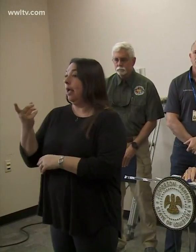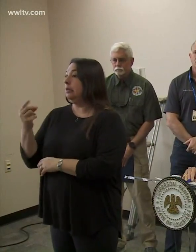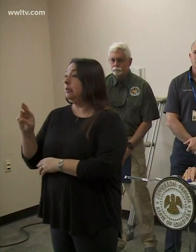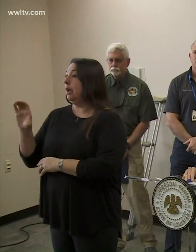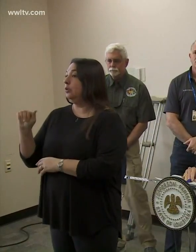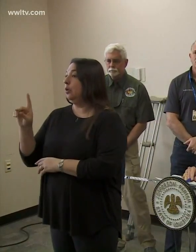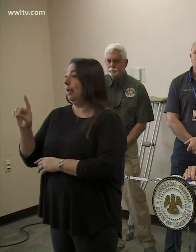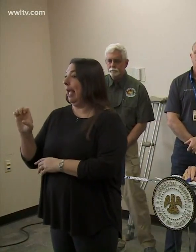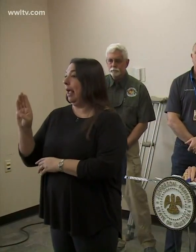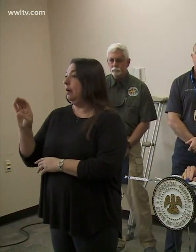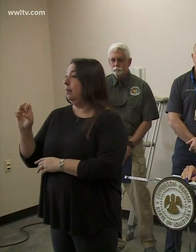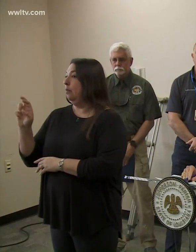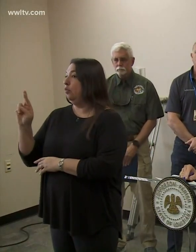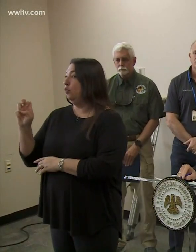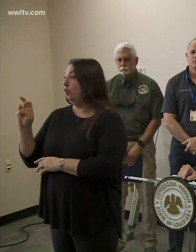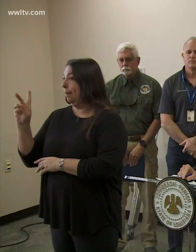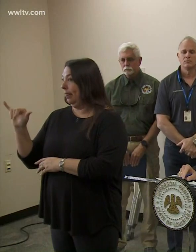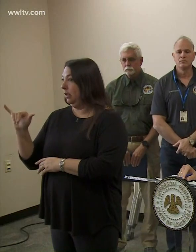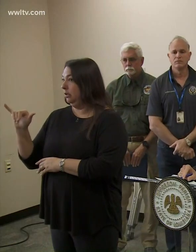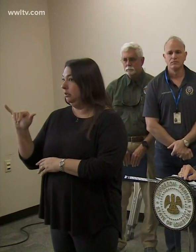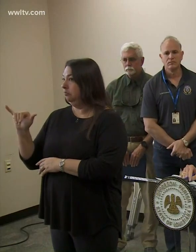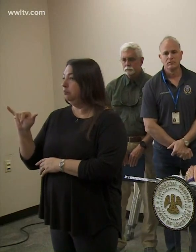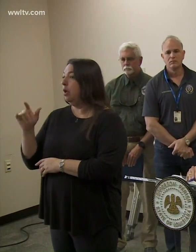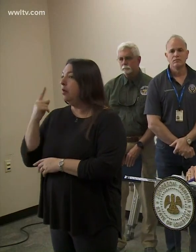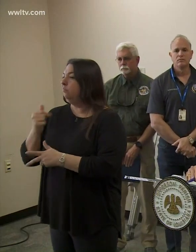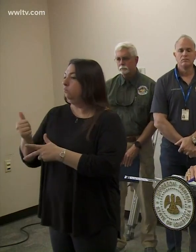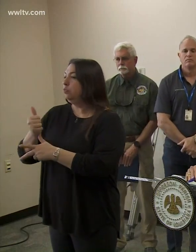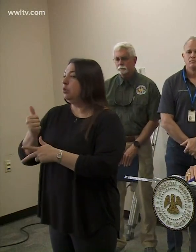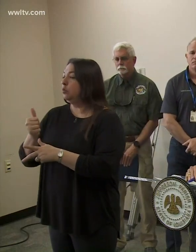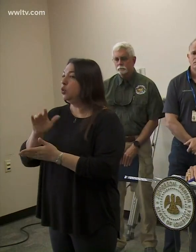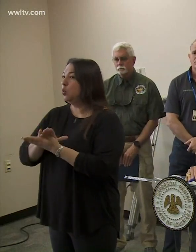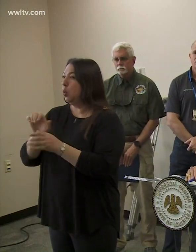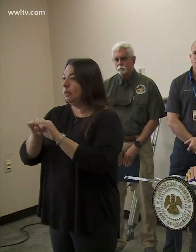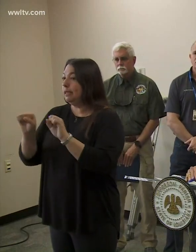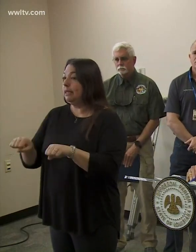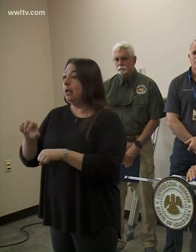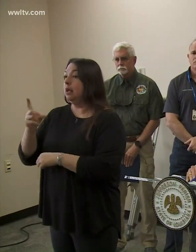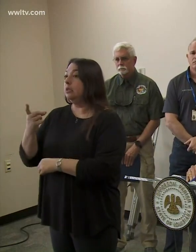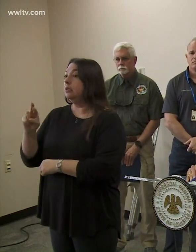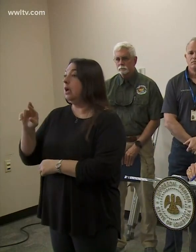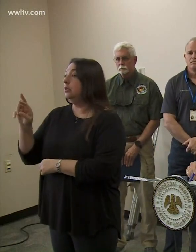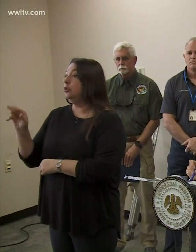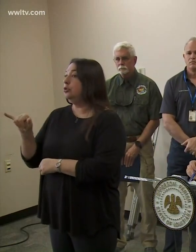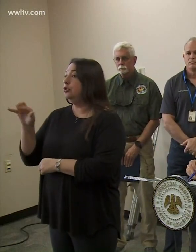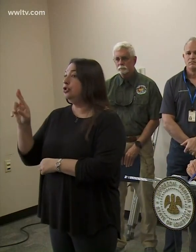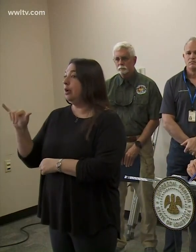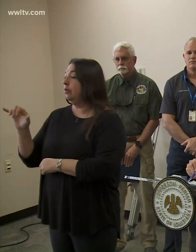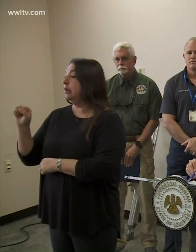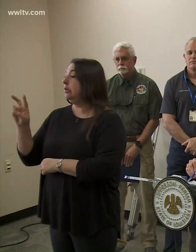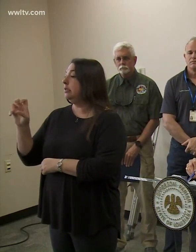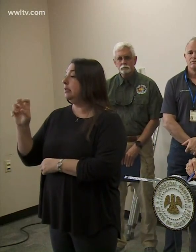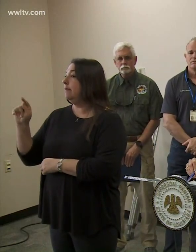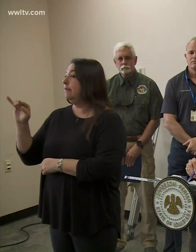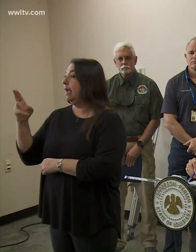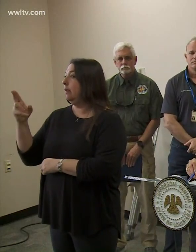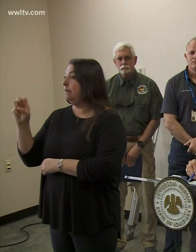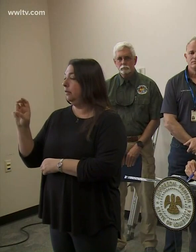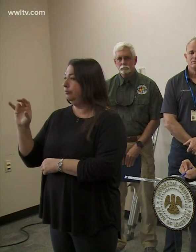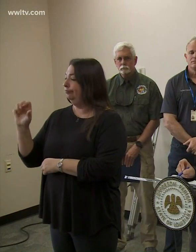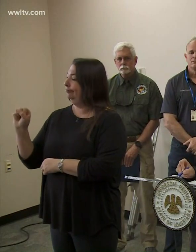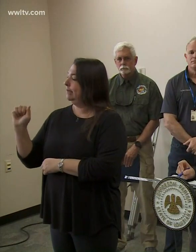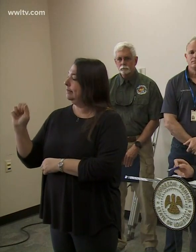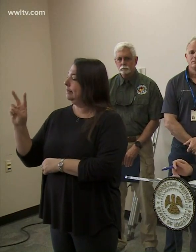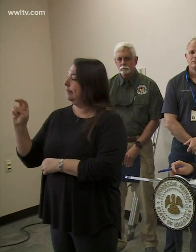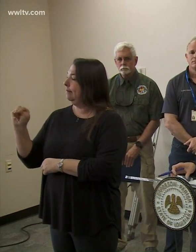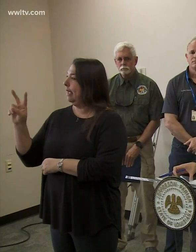Cade Brumley, who is the superintendent of our school systems, Dr. Jerry Satanovich, Joe Valiente, who is the director